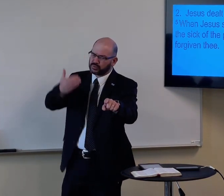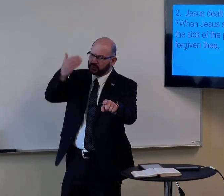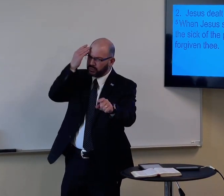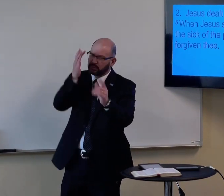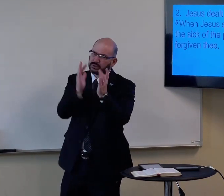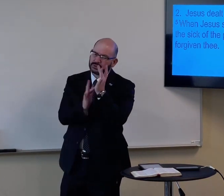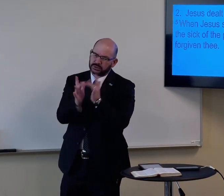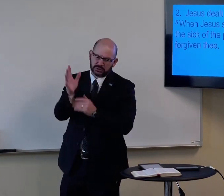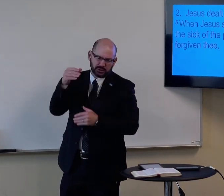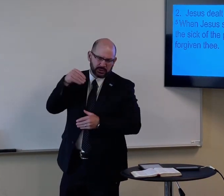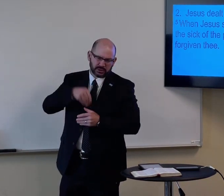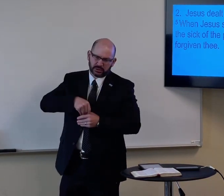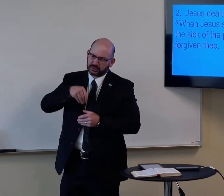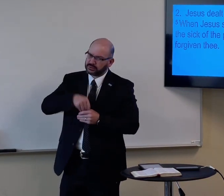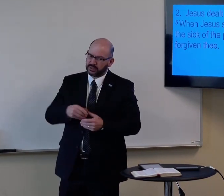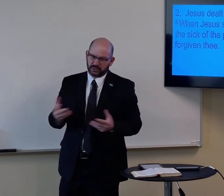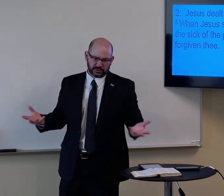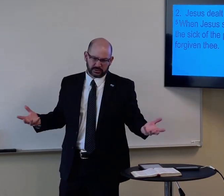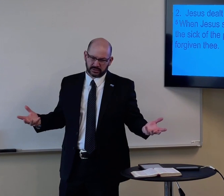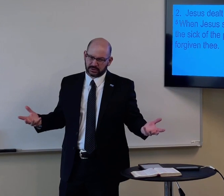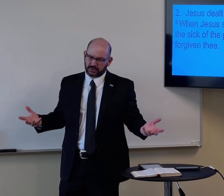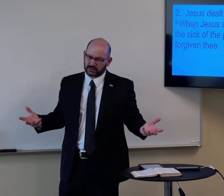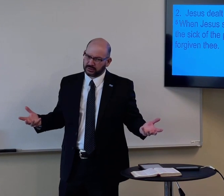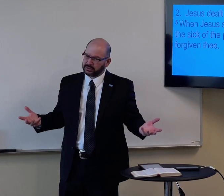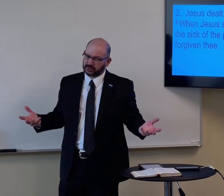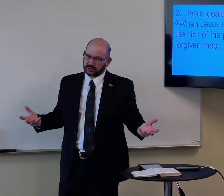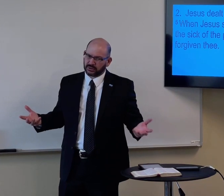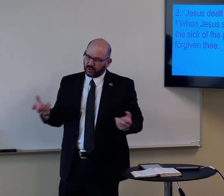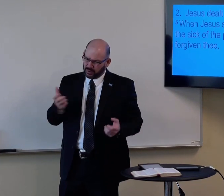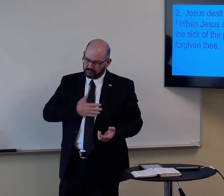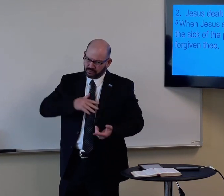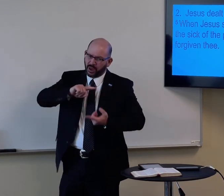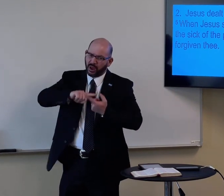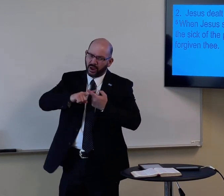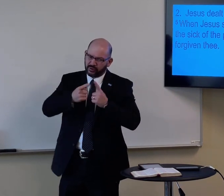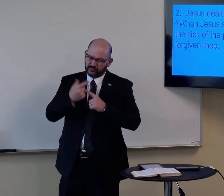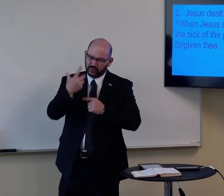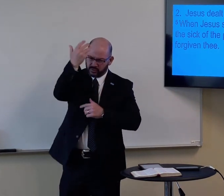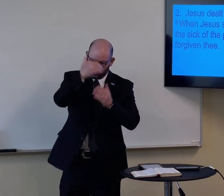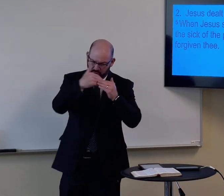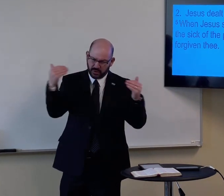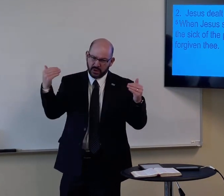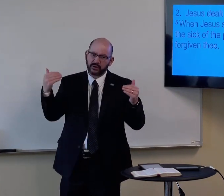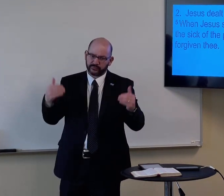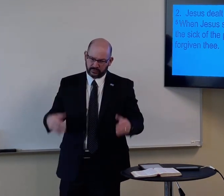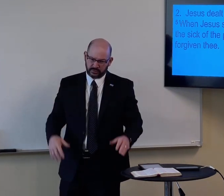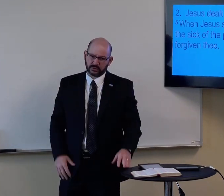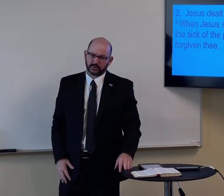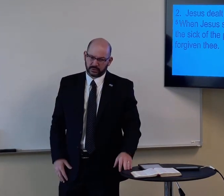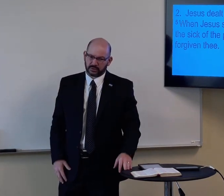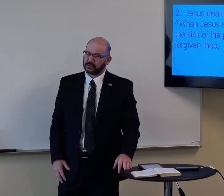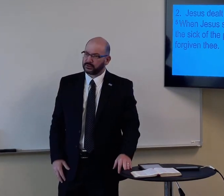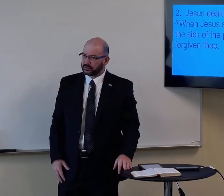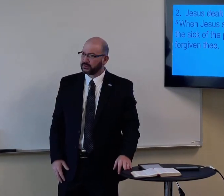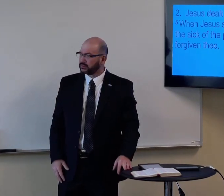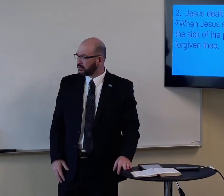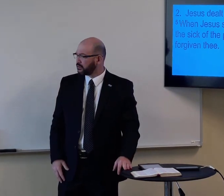So, I want you to know Jesus. I want you to know, I want you to have Jesus in your heart. I want my friend to go to heaven with me.